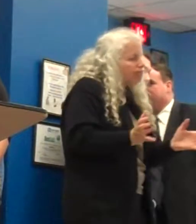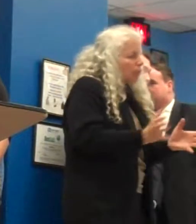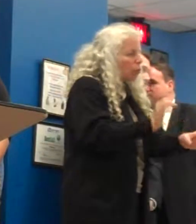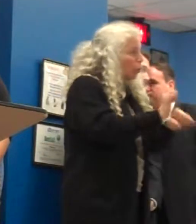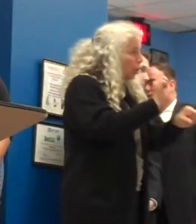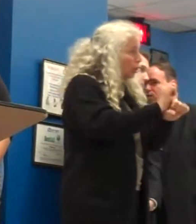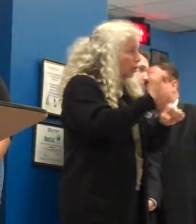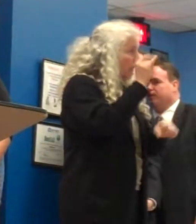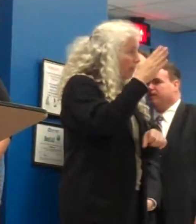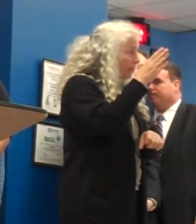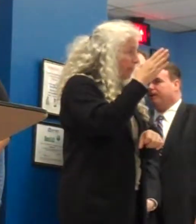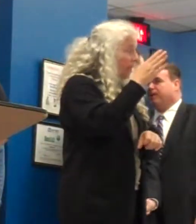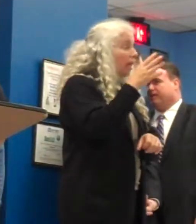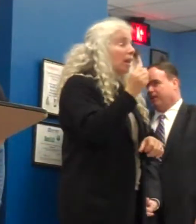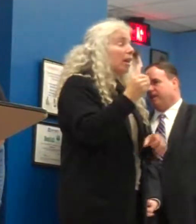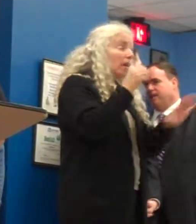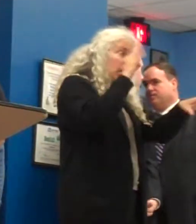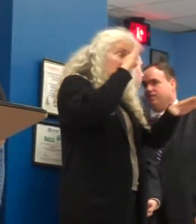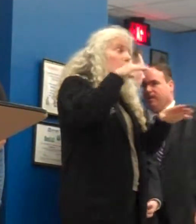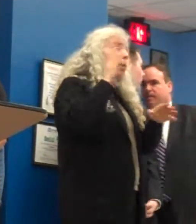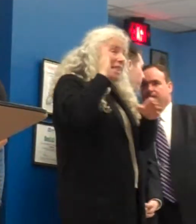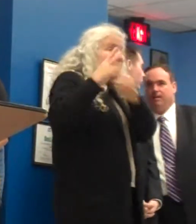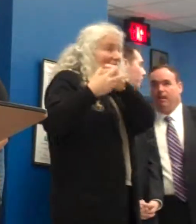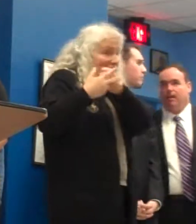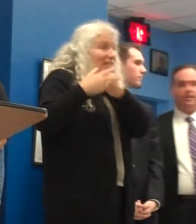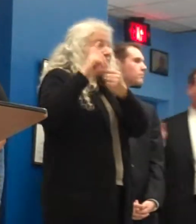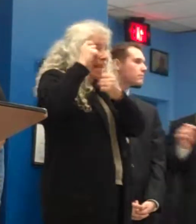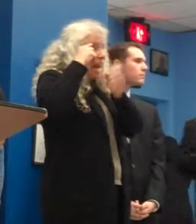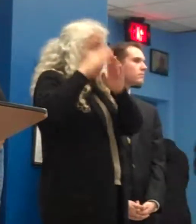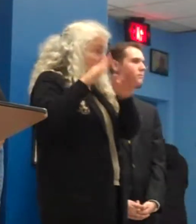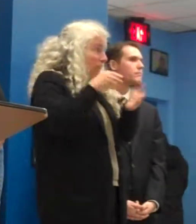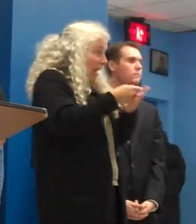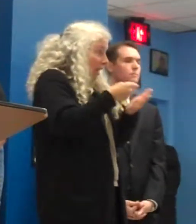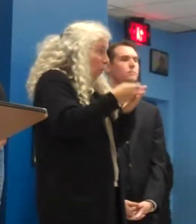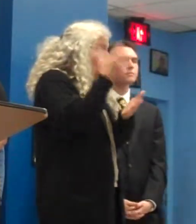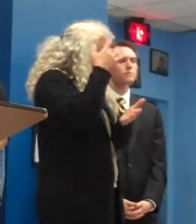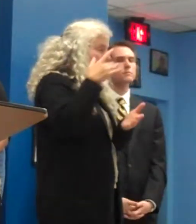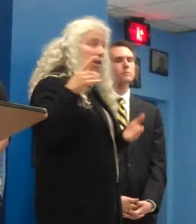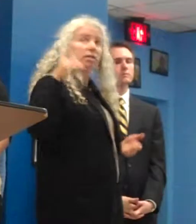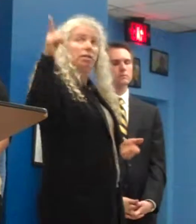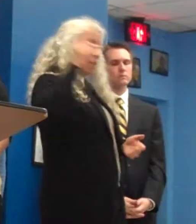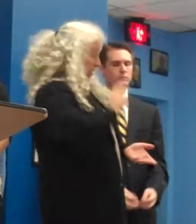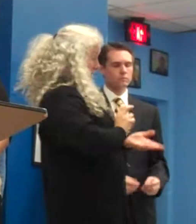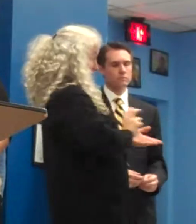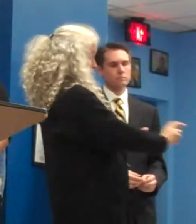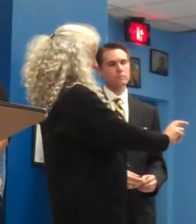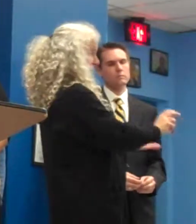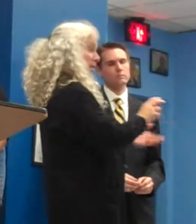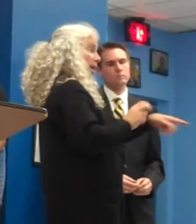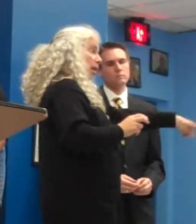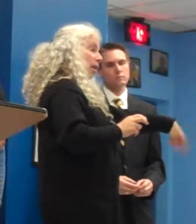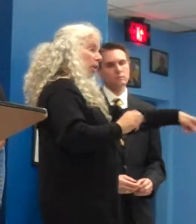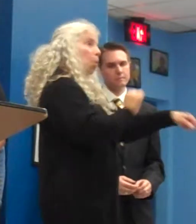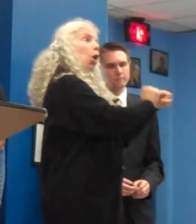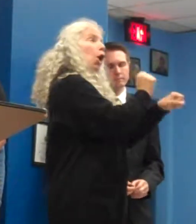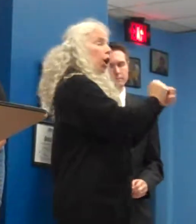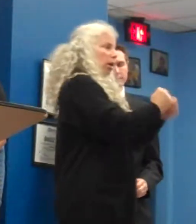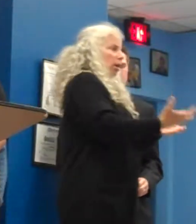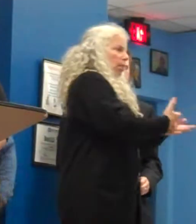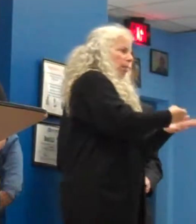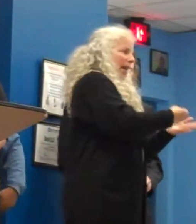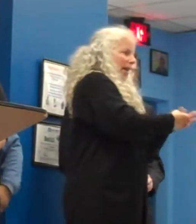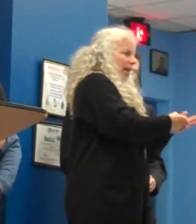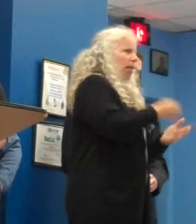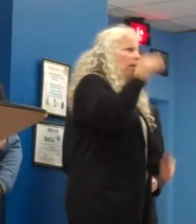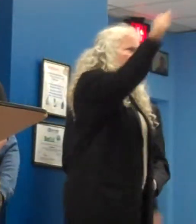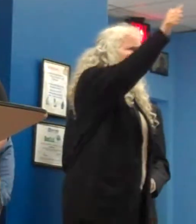We would like to highlight some of the cost effectiveness of programs such as Lighthouse. In 2009, members took part in over 2,500